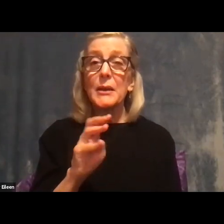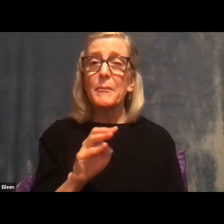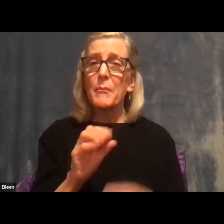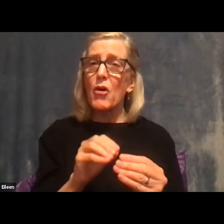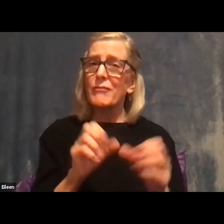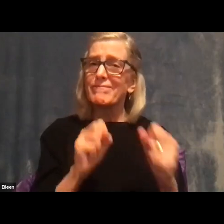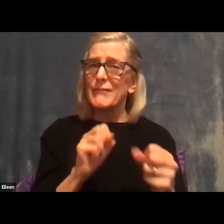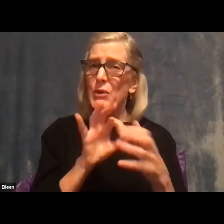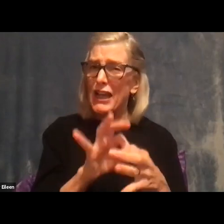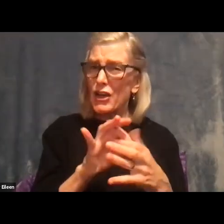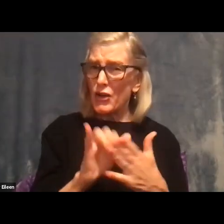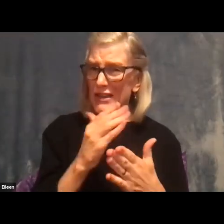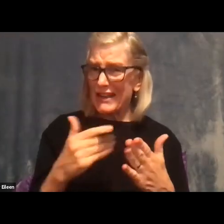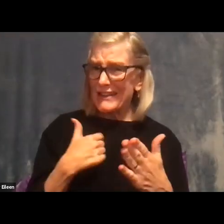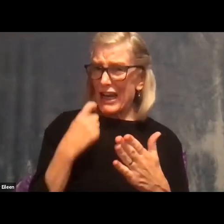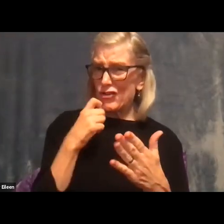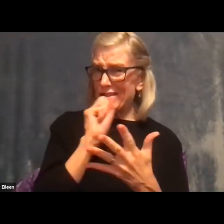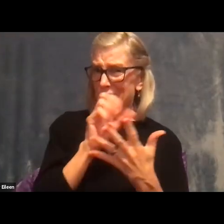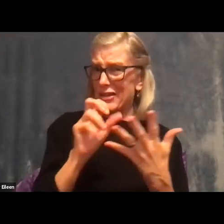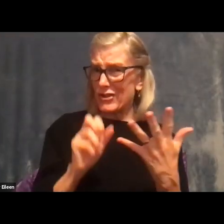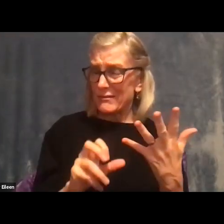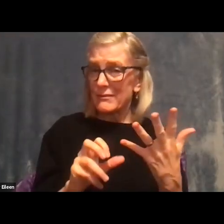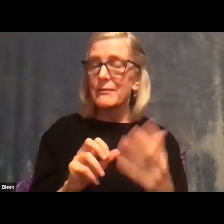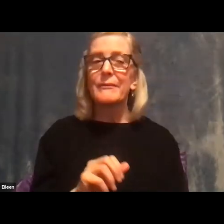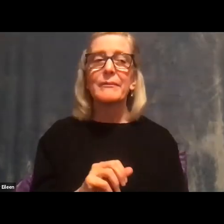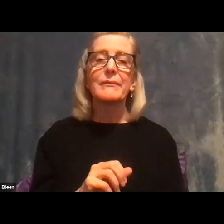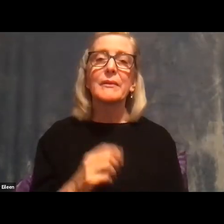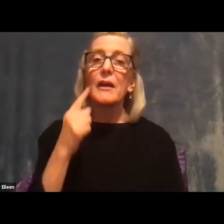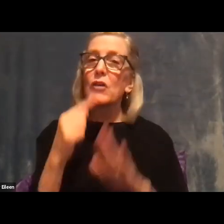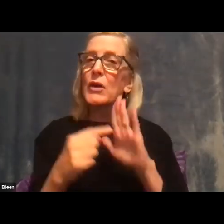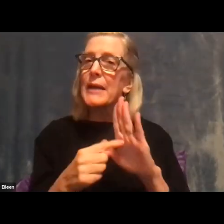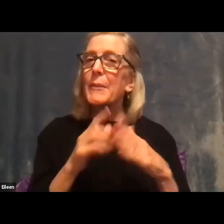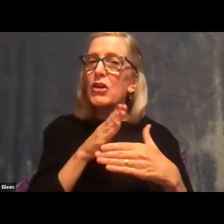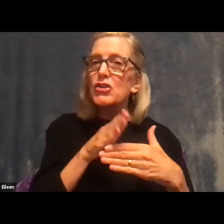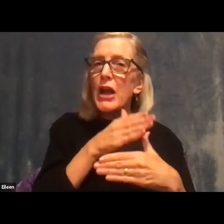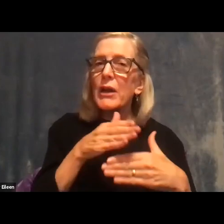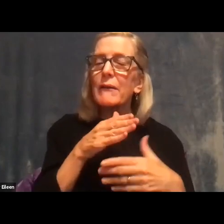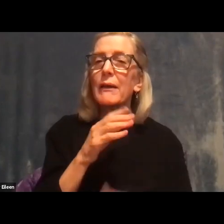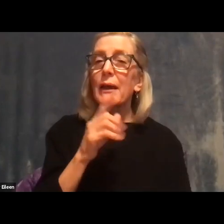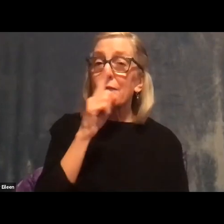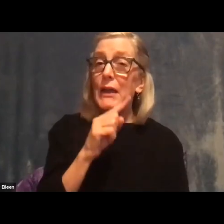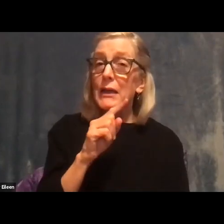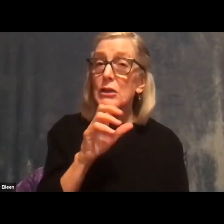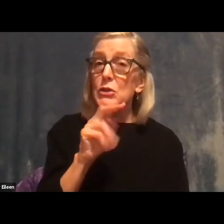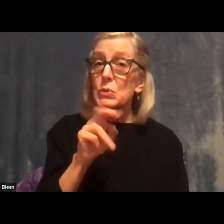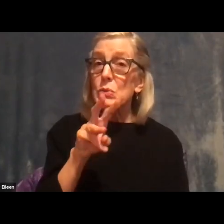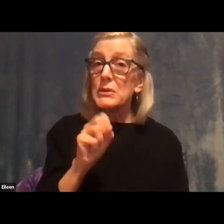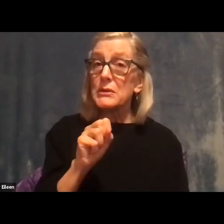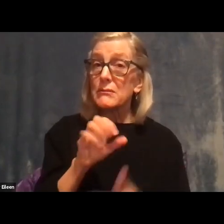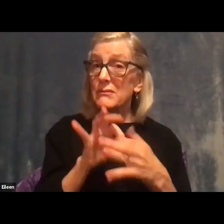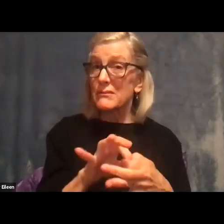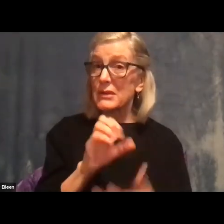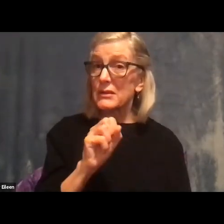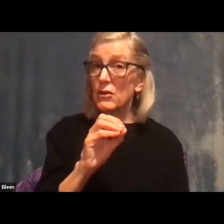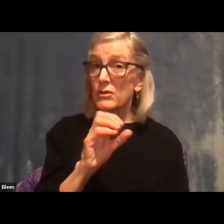sharing of fake news on social media, that is of the conservative bent, um, and that,